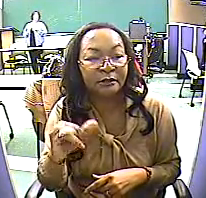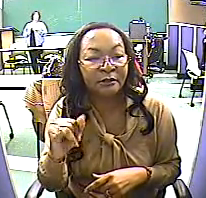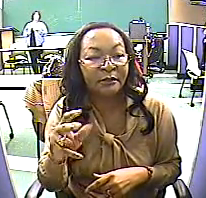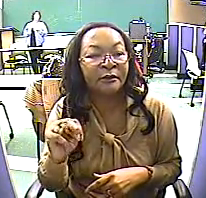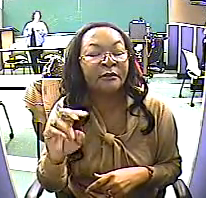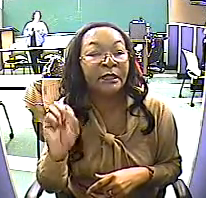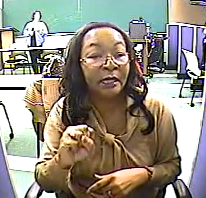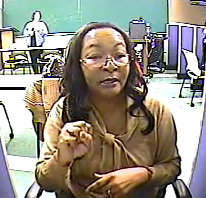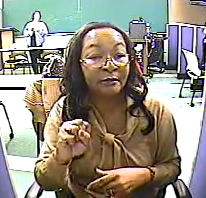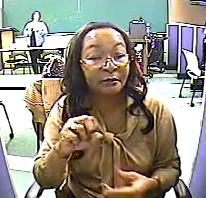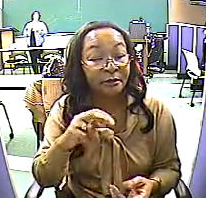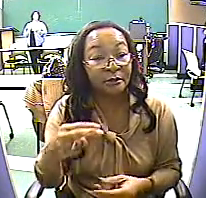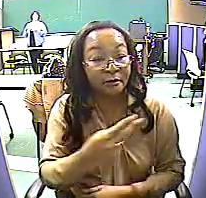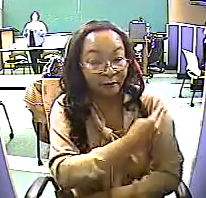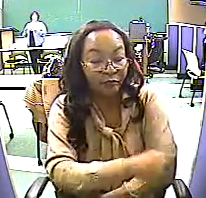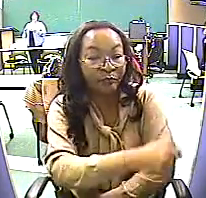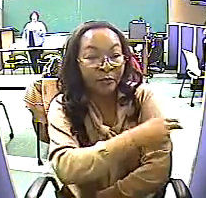ages of 30 and 59.